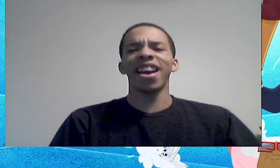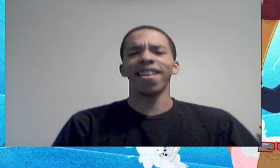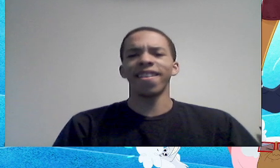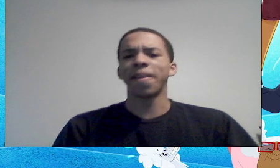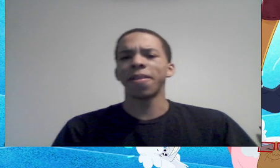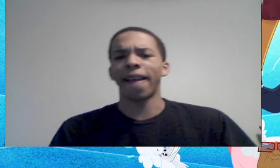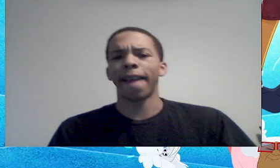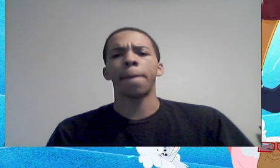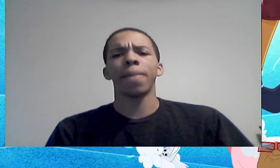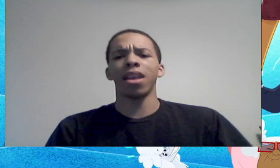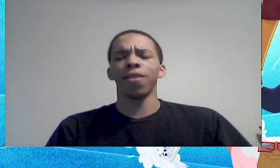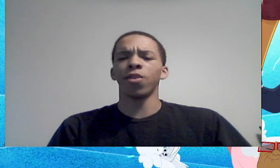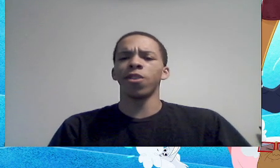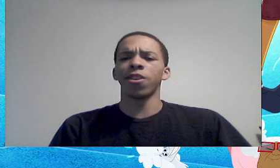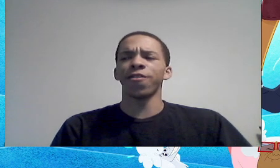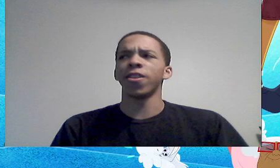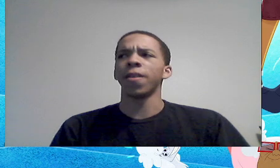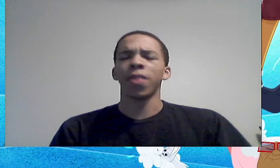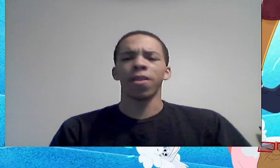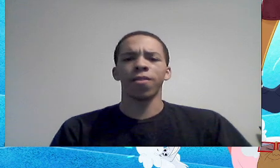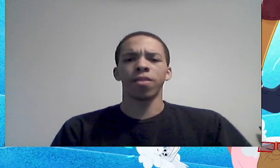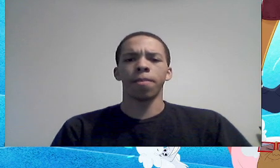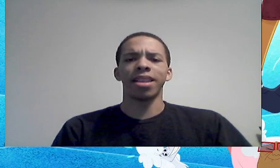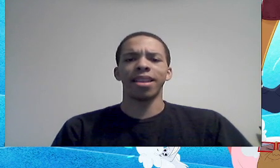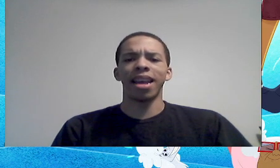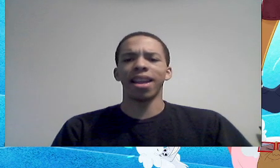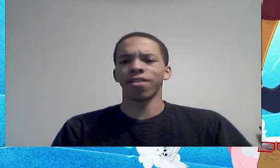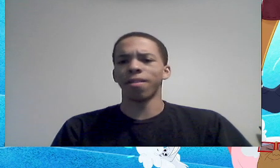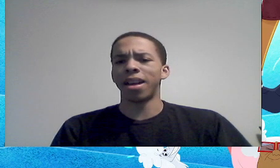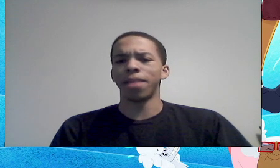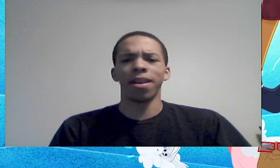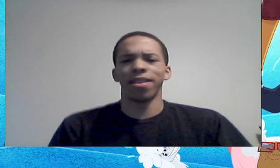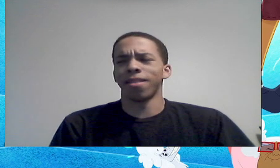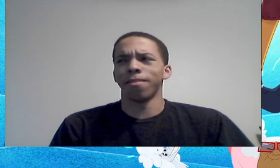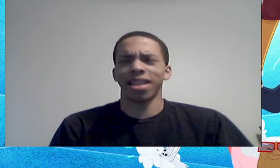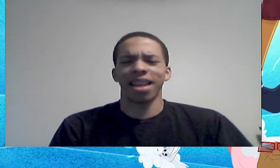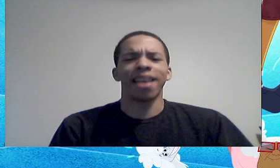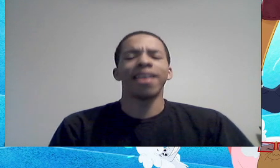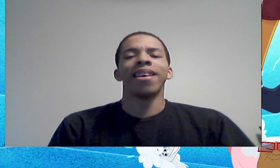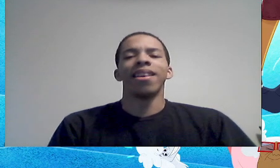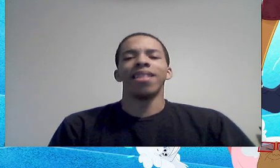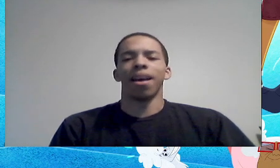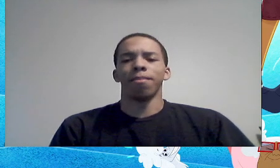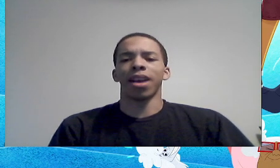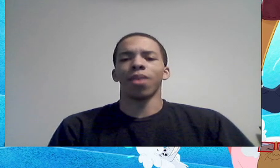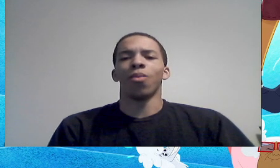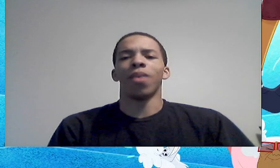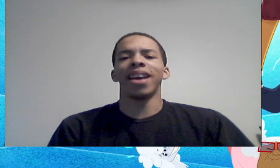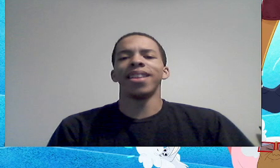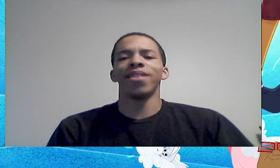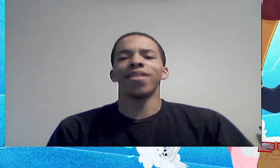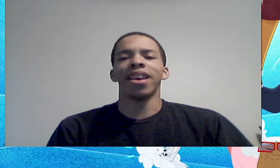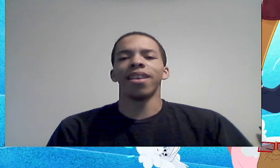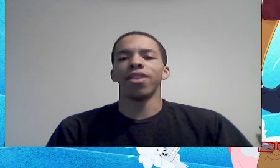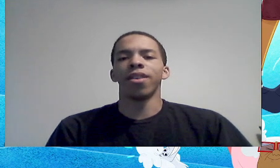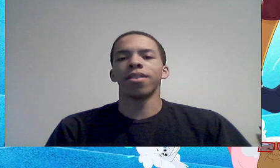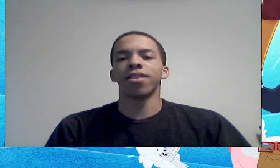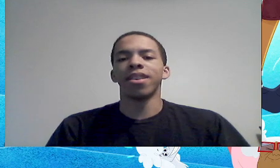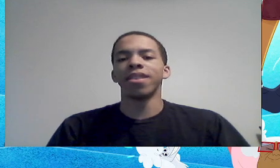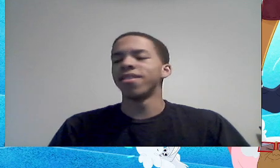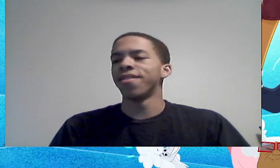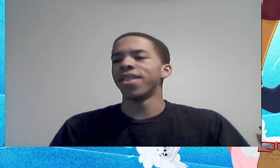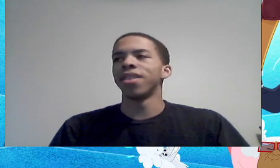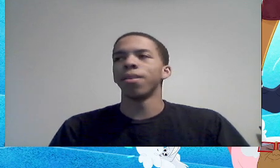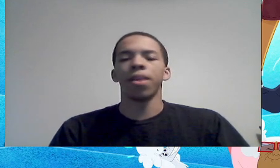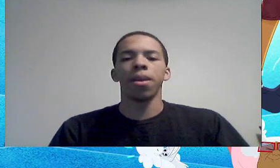should you care, like, and if you're looking for, for somebody to date, or somebody to marry, something like that, that I'm like, why do you care, there